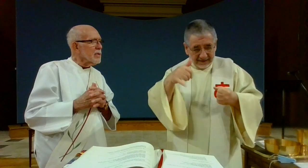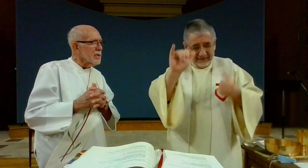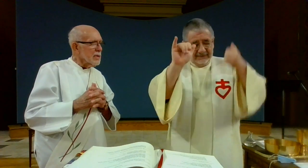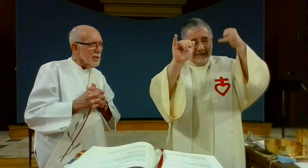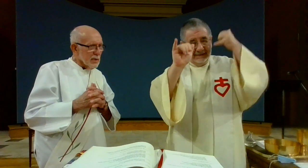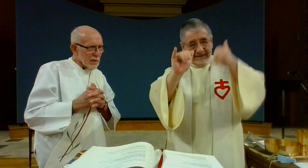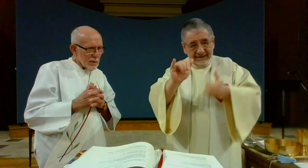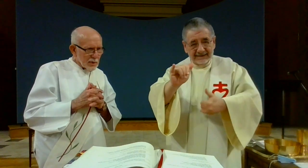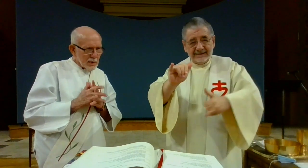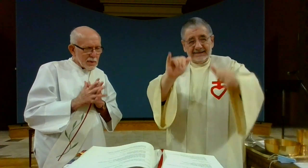everlasting life.